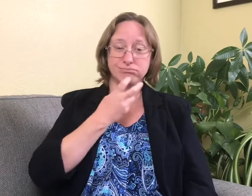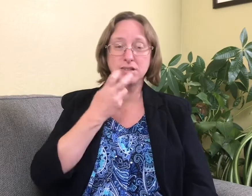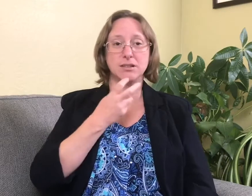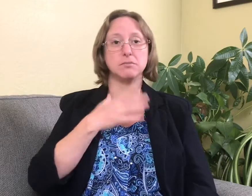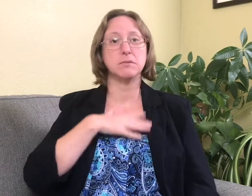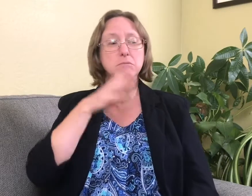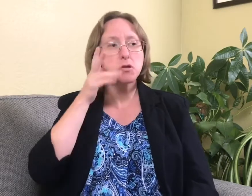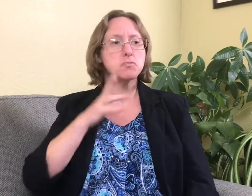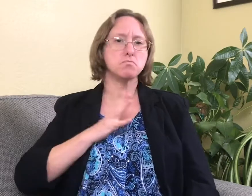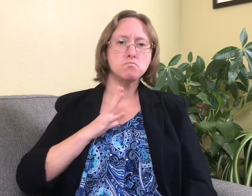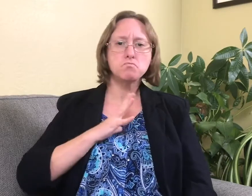speak and get speech therapy.